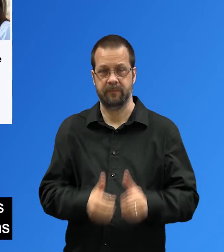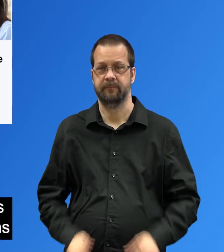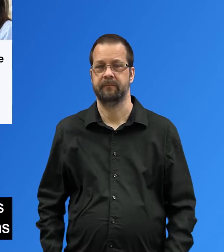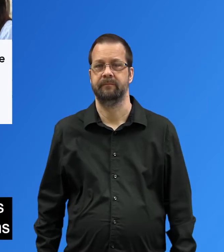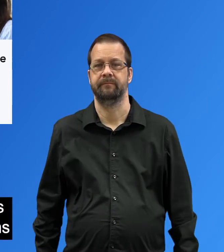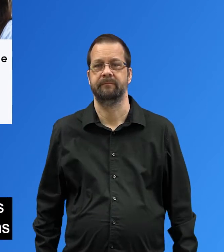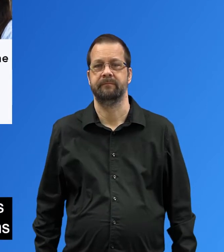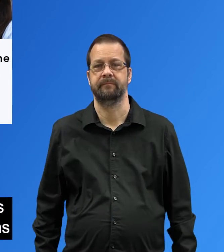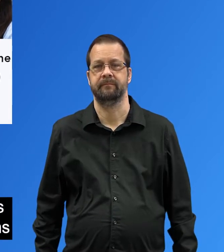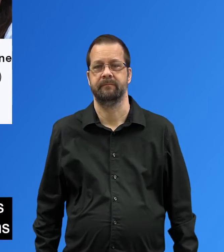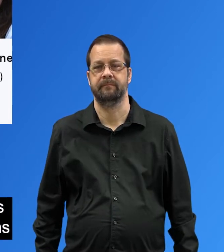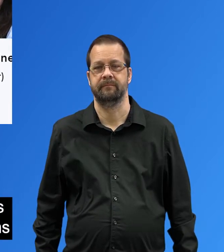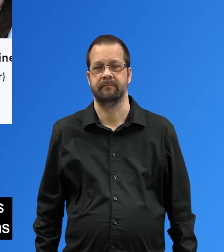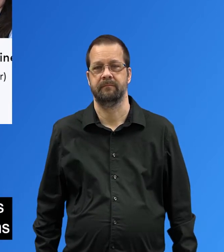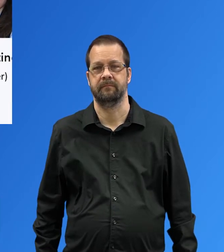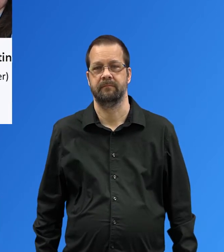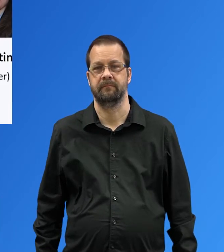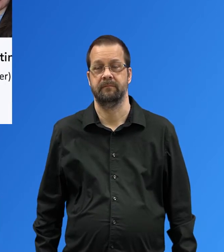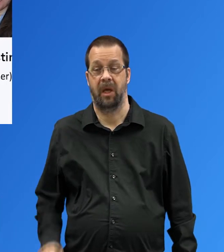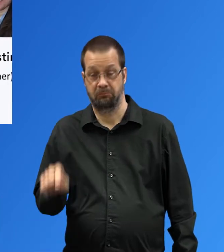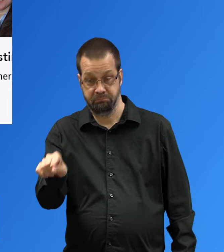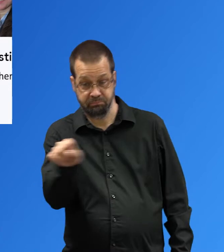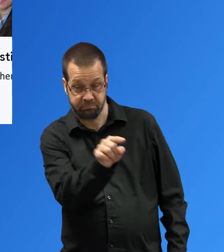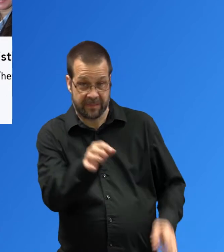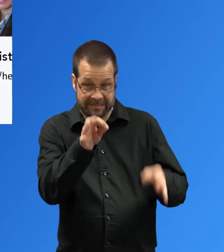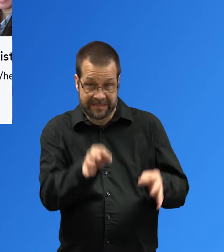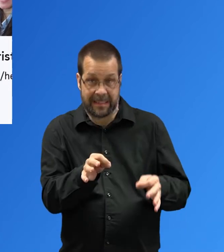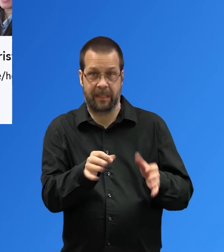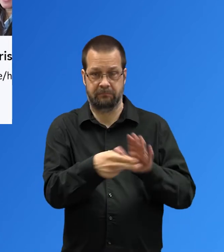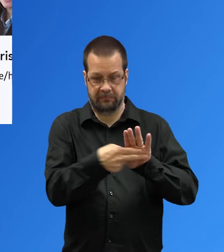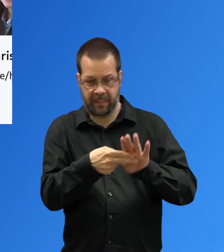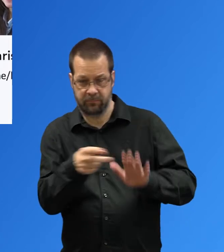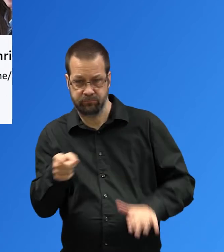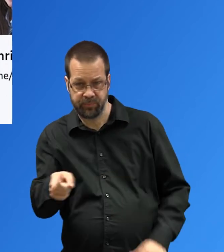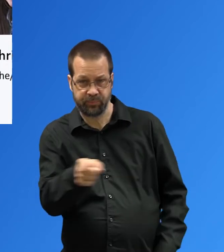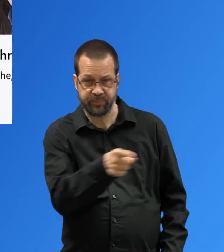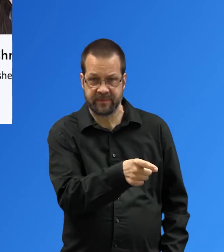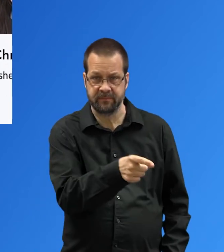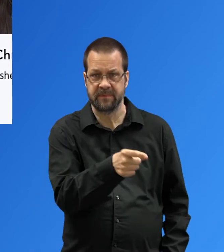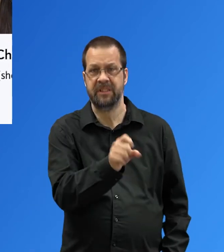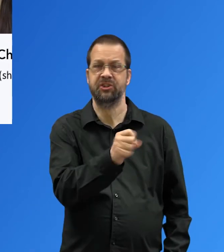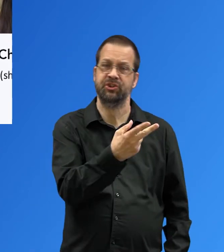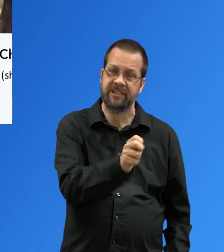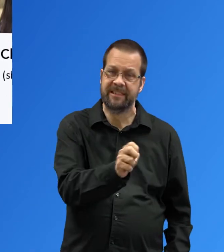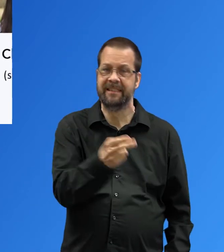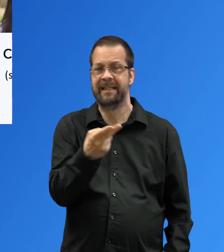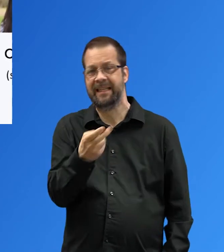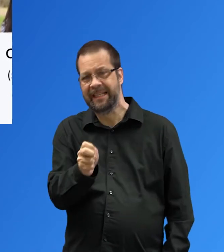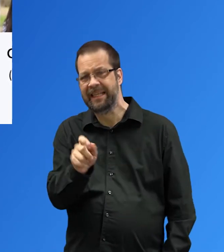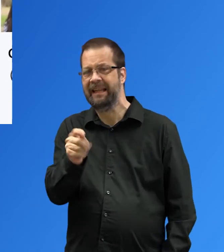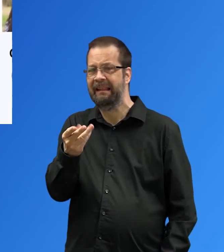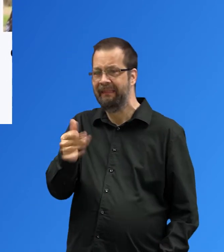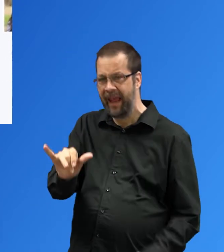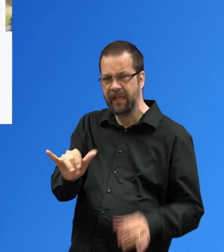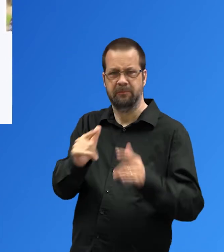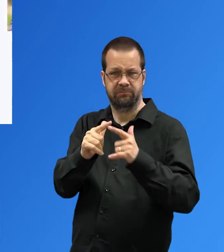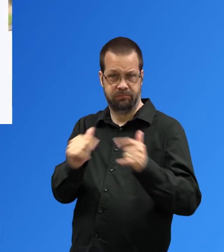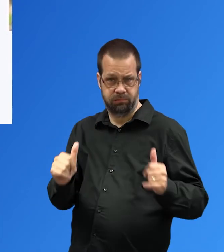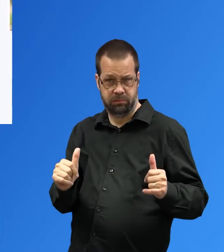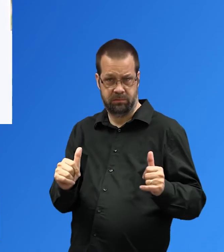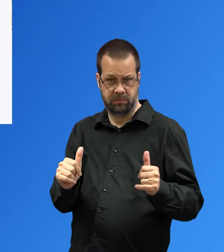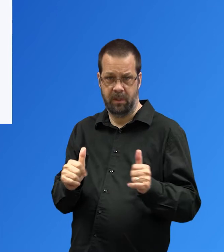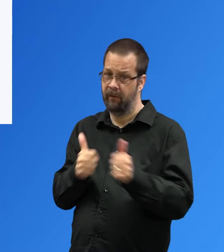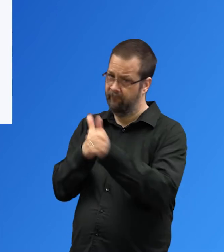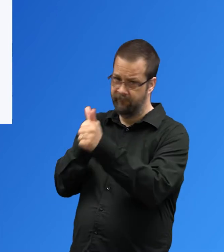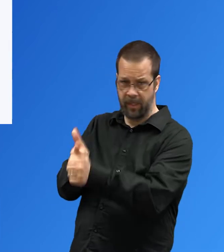Presenters and participants may choose to add pronouns at the end of their names when entering a meeting Pay attention to other attendees' pronouns and use them